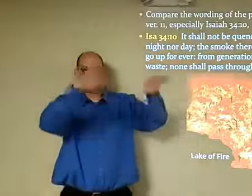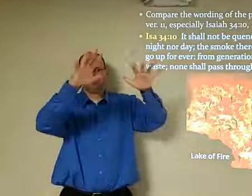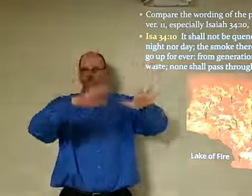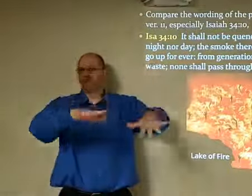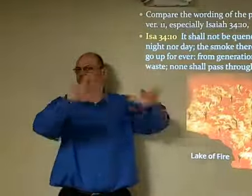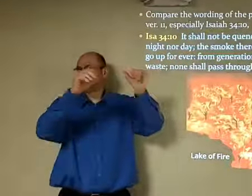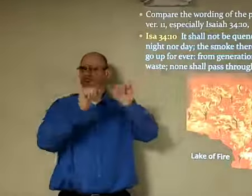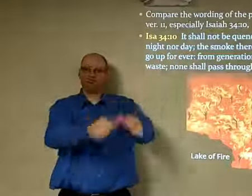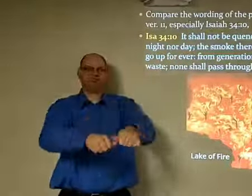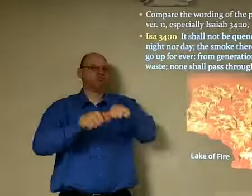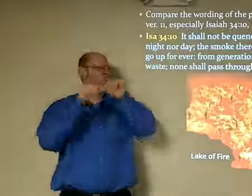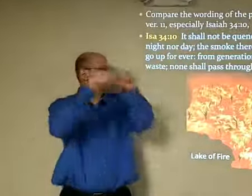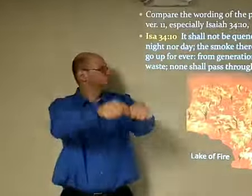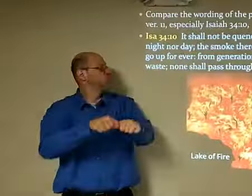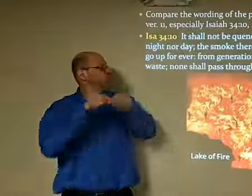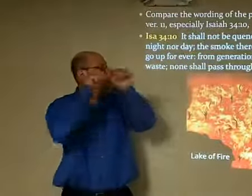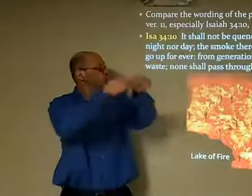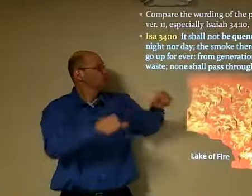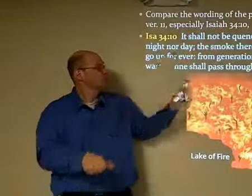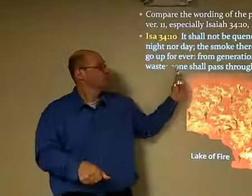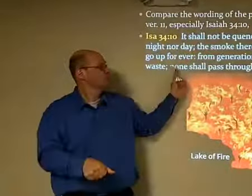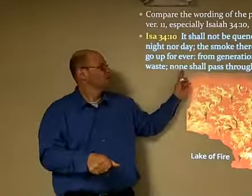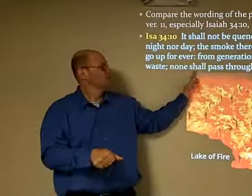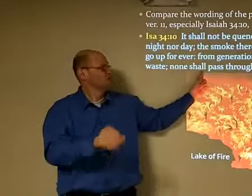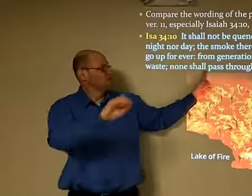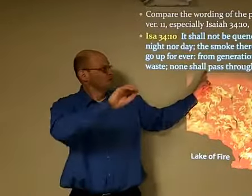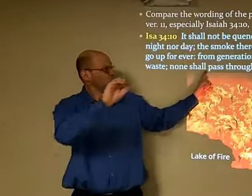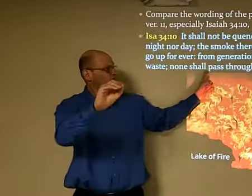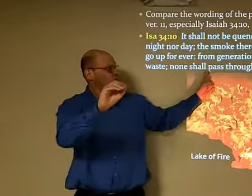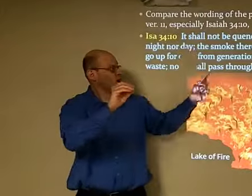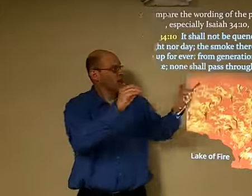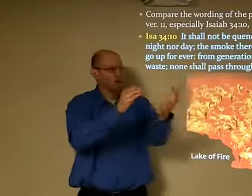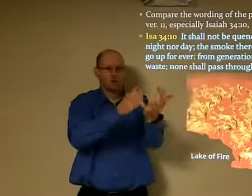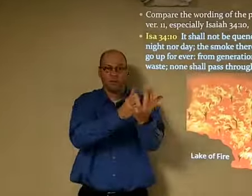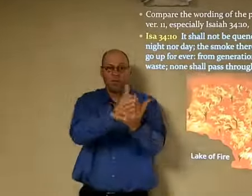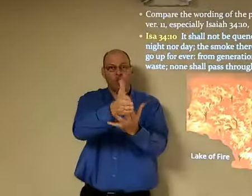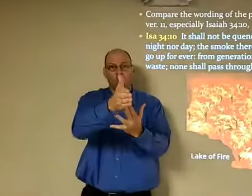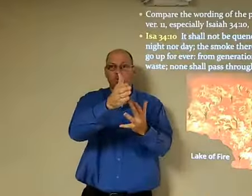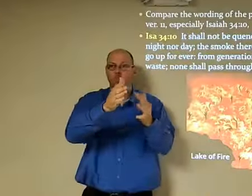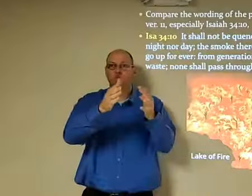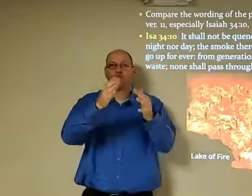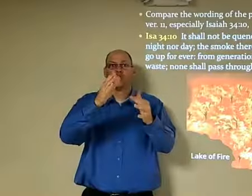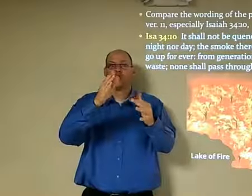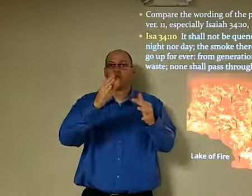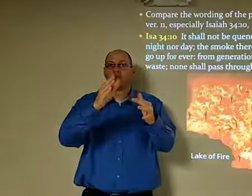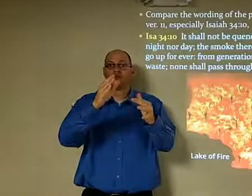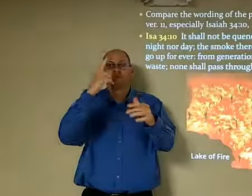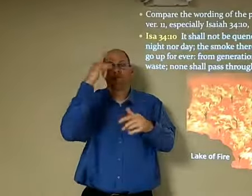It's just going to continue. Just be there. None shall pass through it